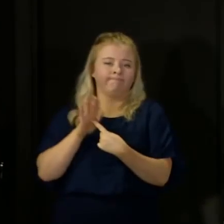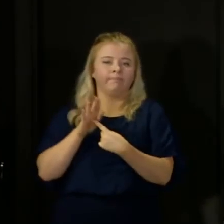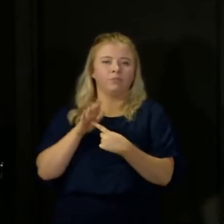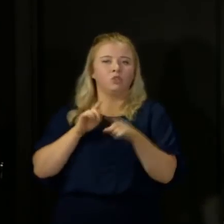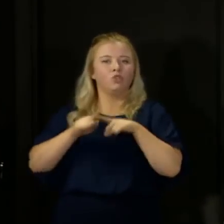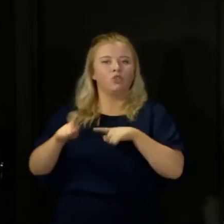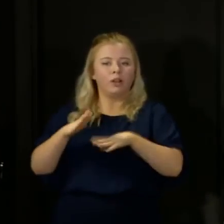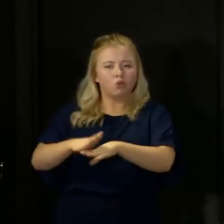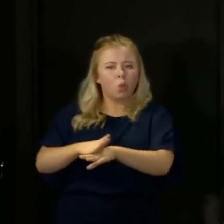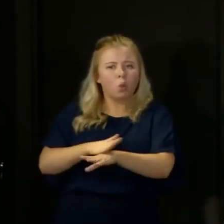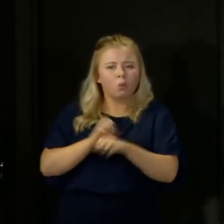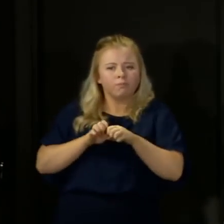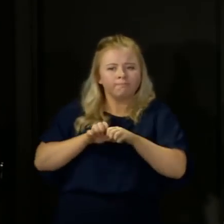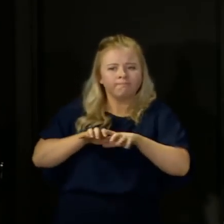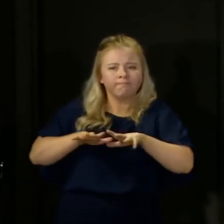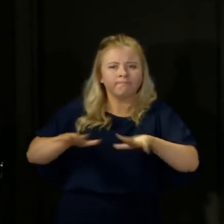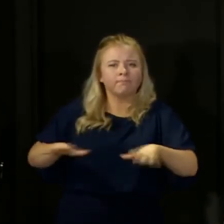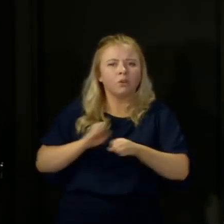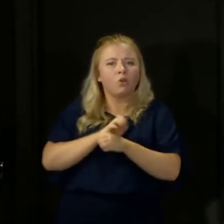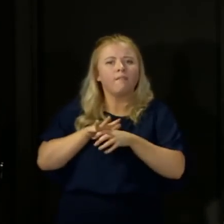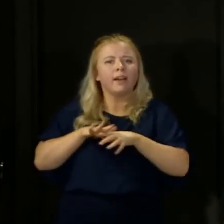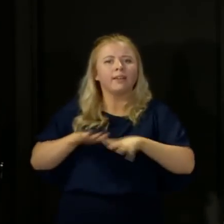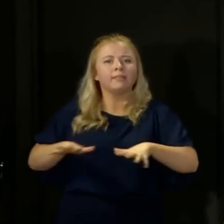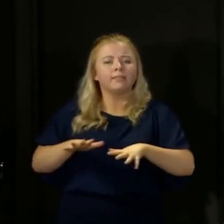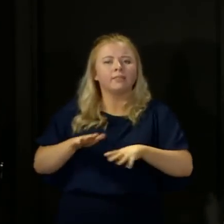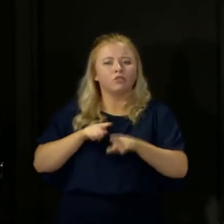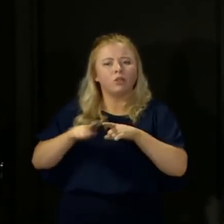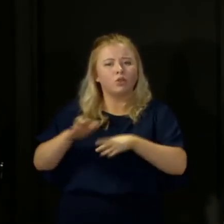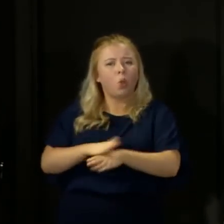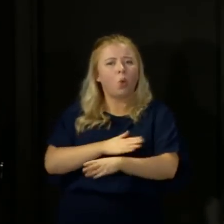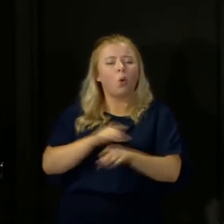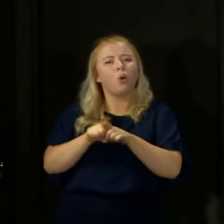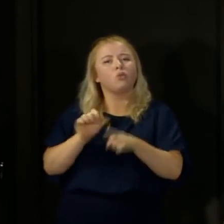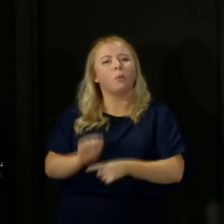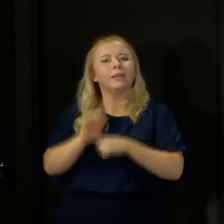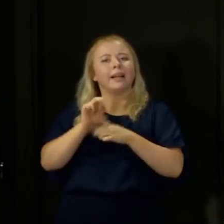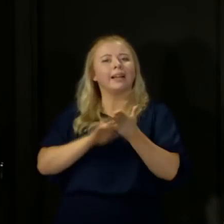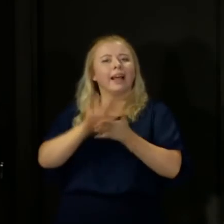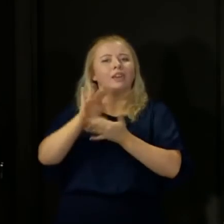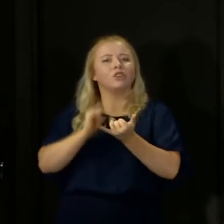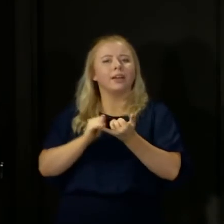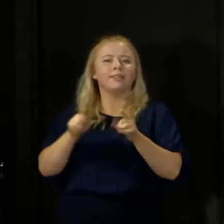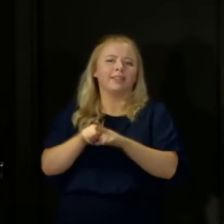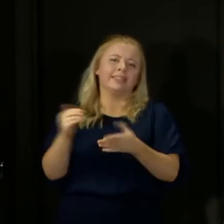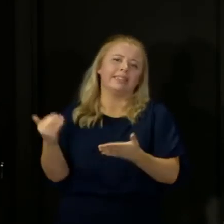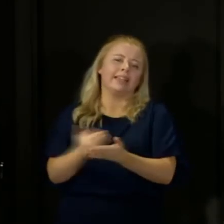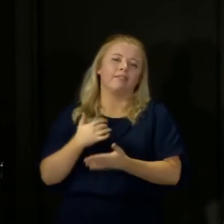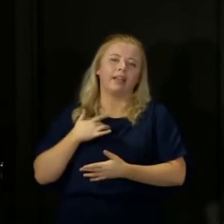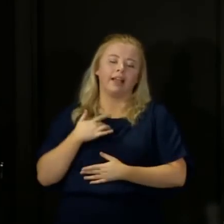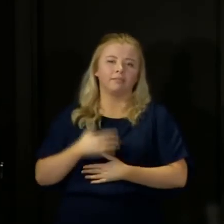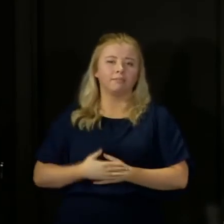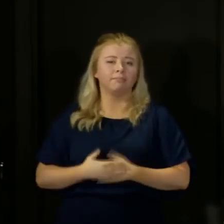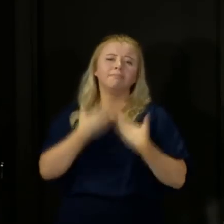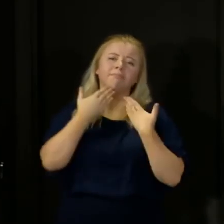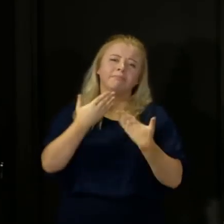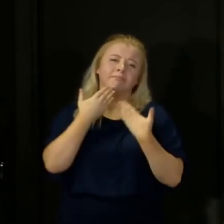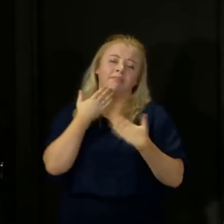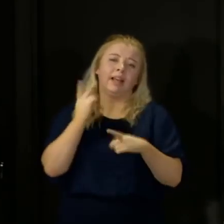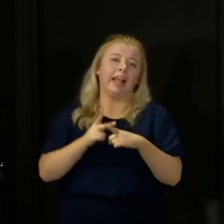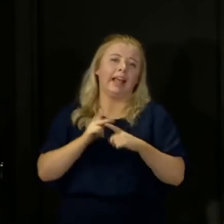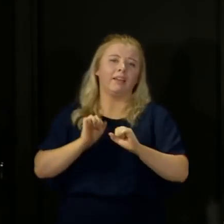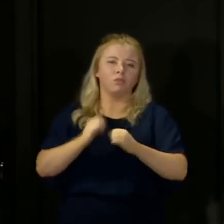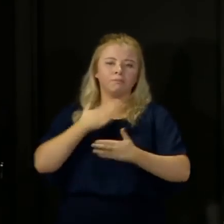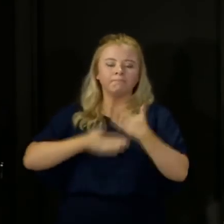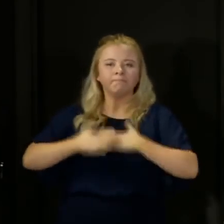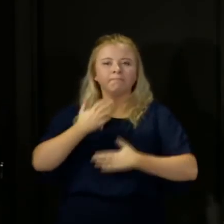the spread of the virus even more, to continue to protect the NHS and to save lives. So my thanks once again to all of you for your